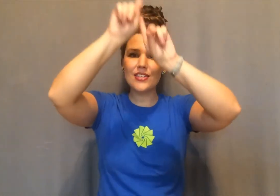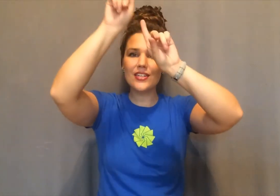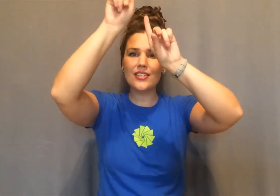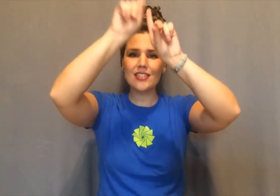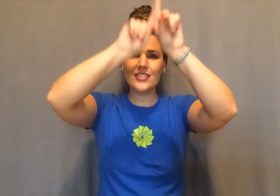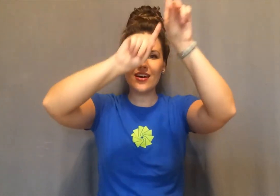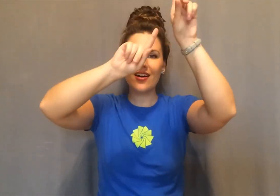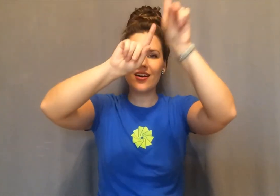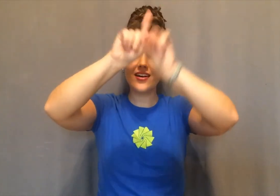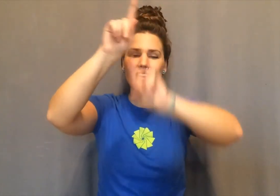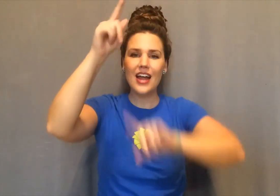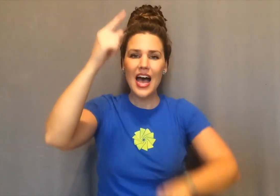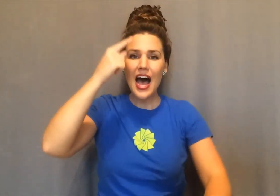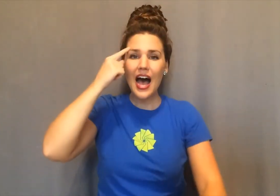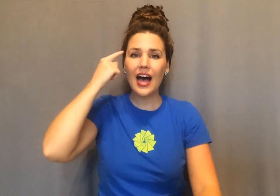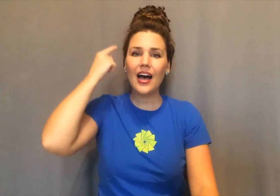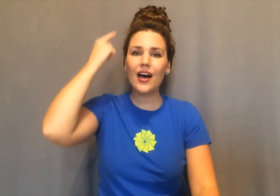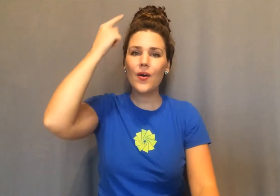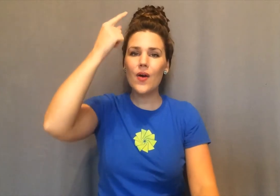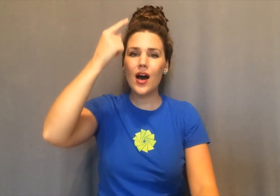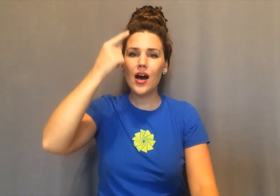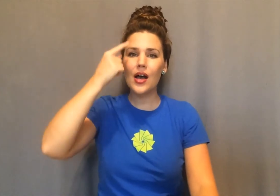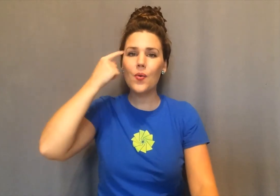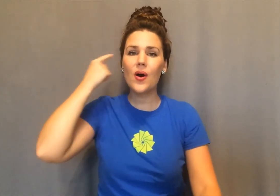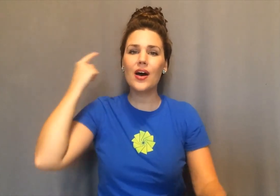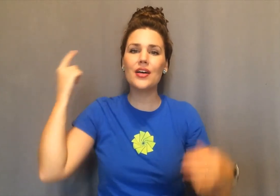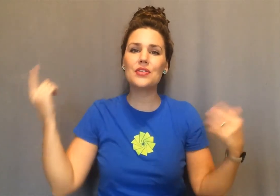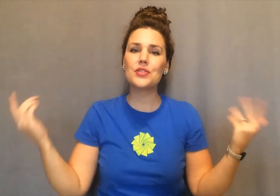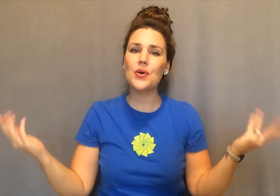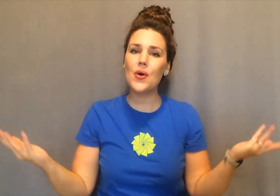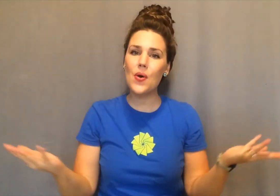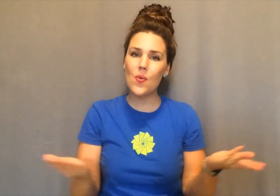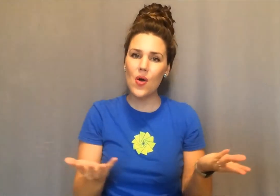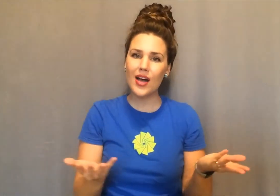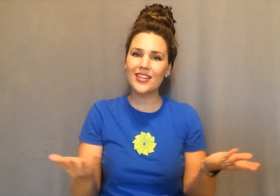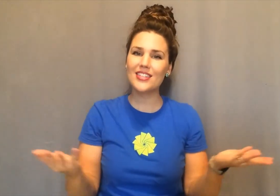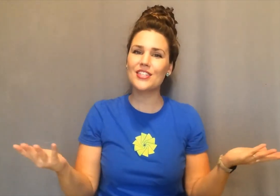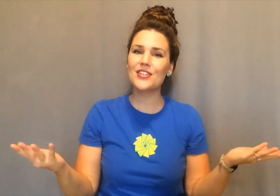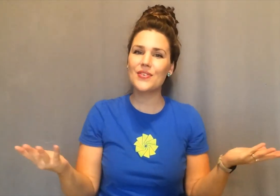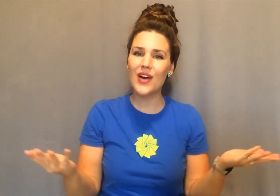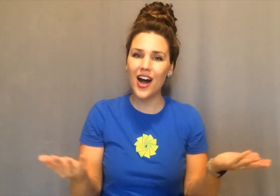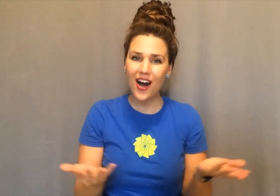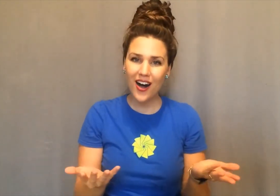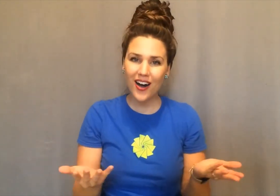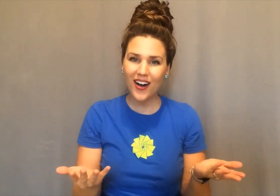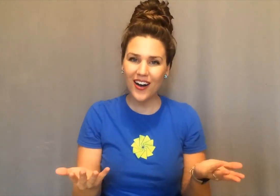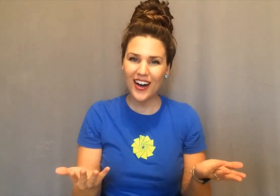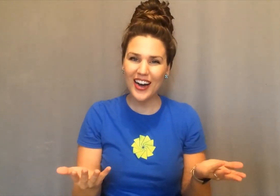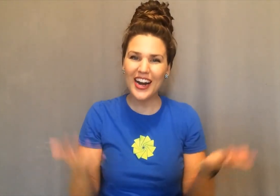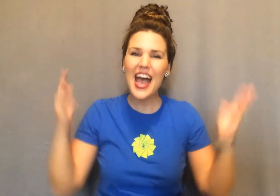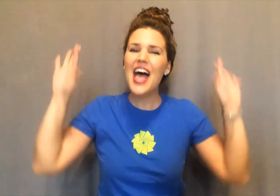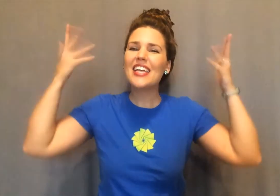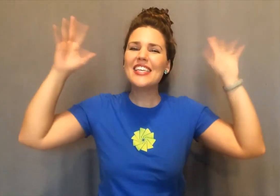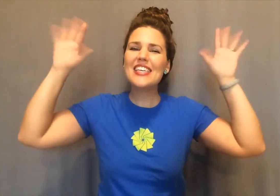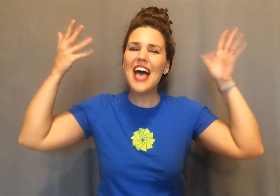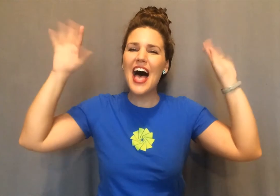star. How I wonder what you are. Yay!